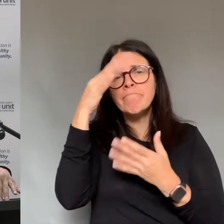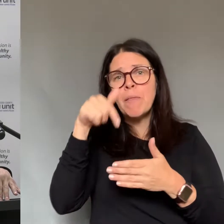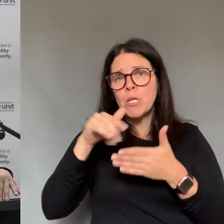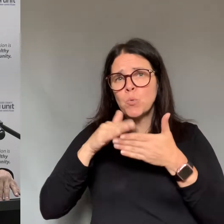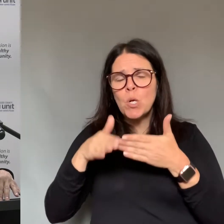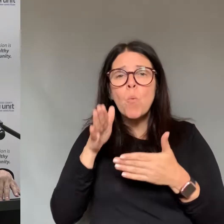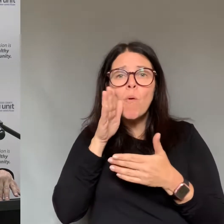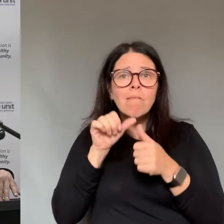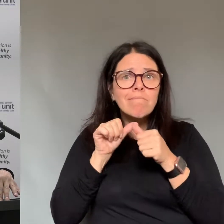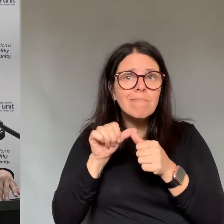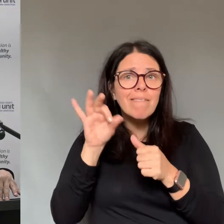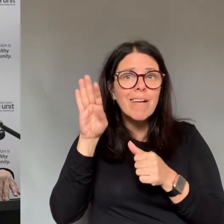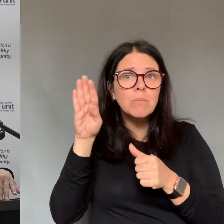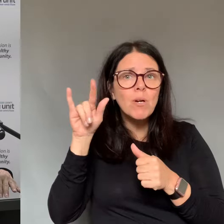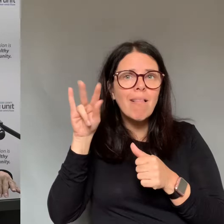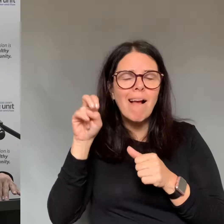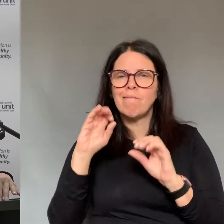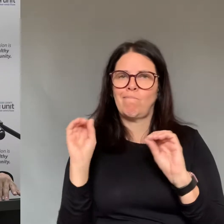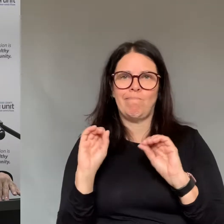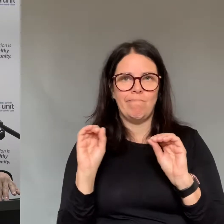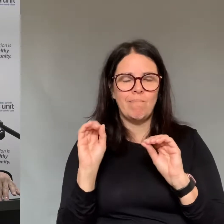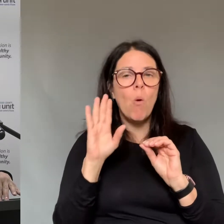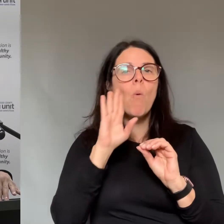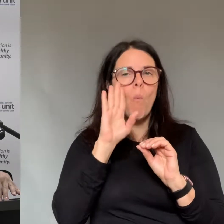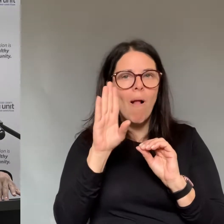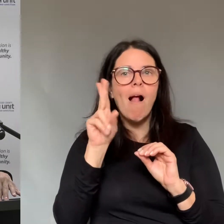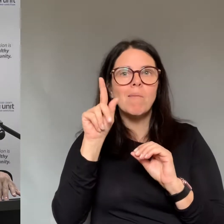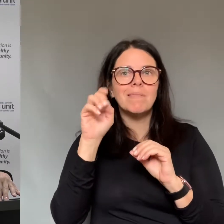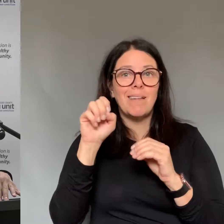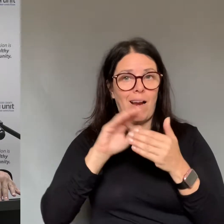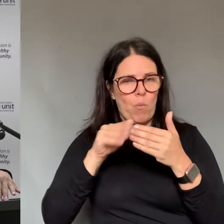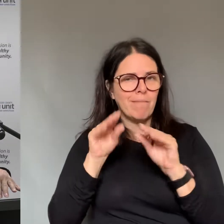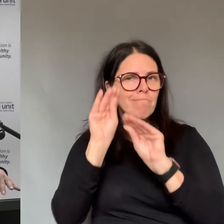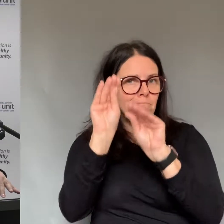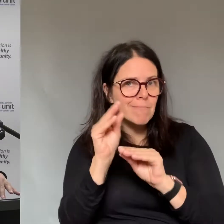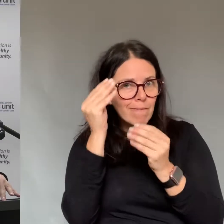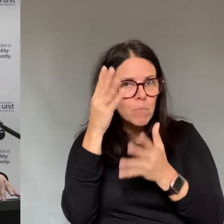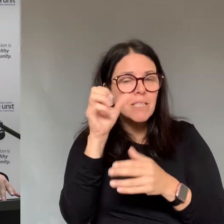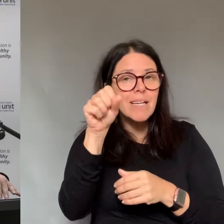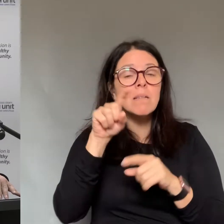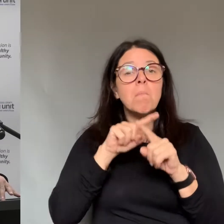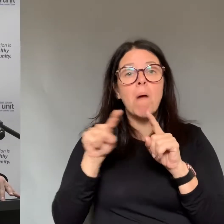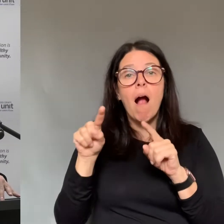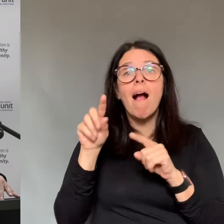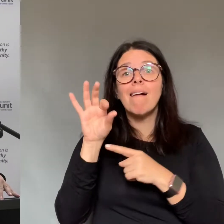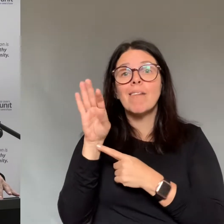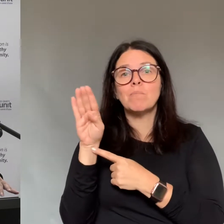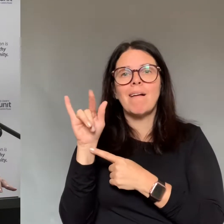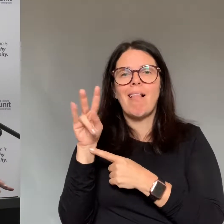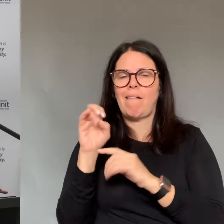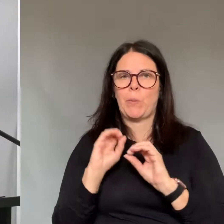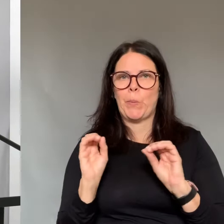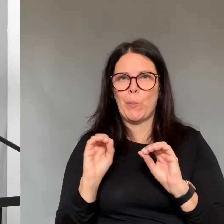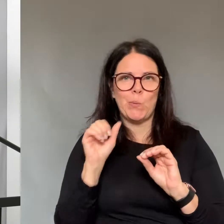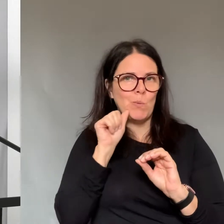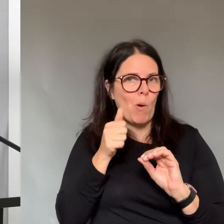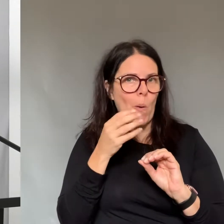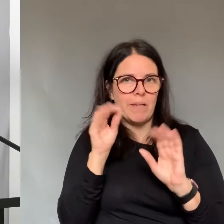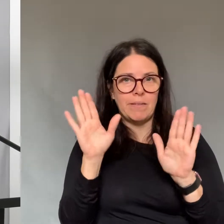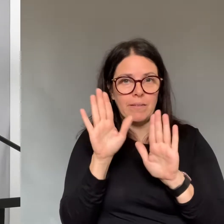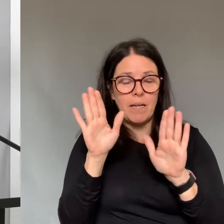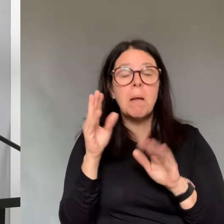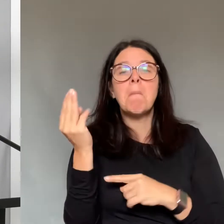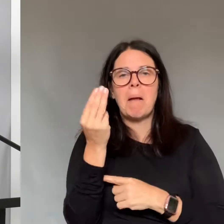to update our website over the weekend but will not be holding the Facebook live stream over the weekend. We will be back on live on Monday.